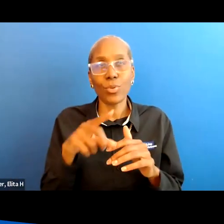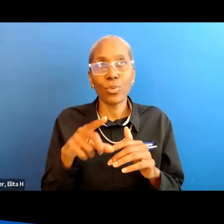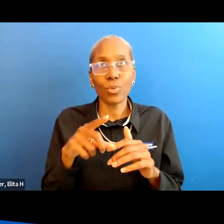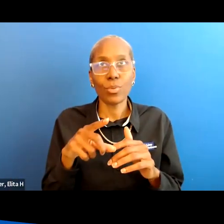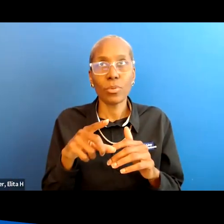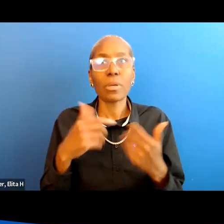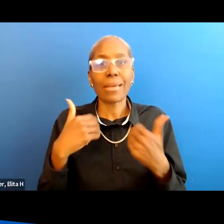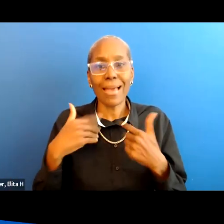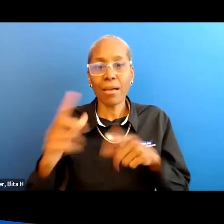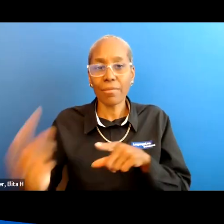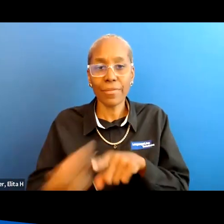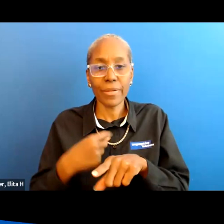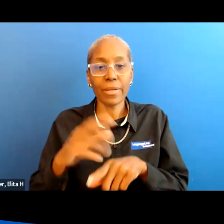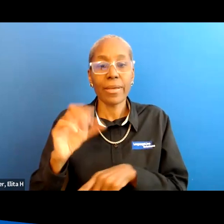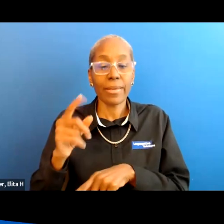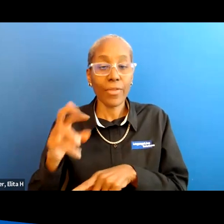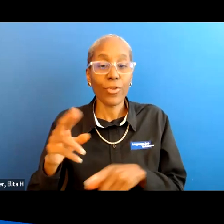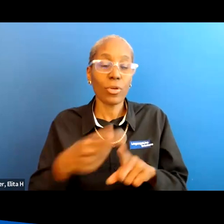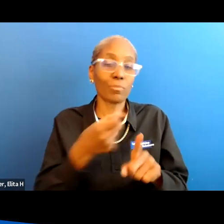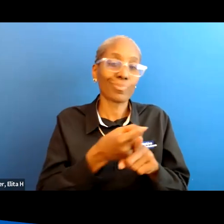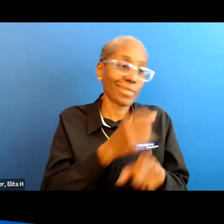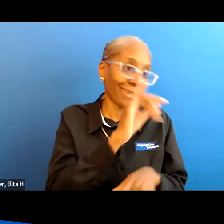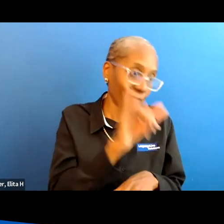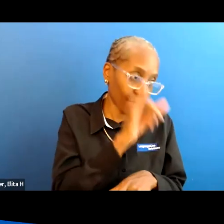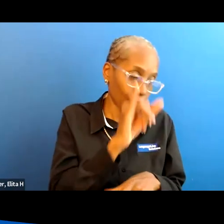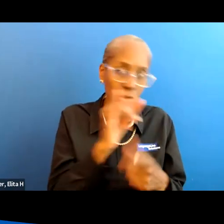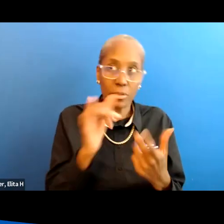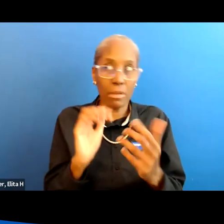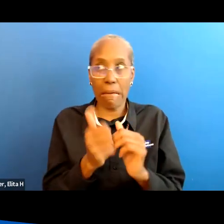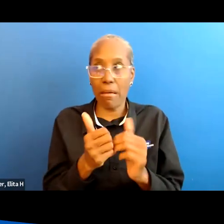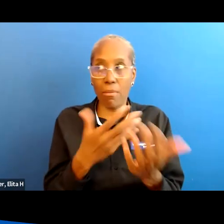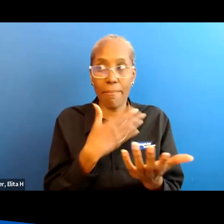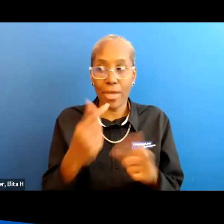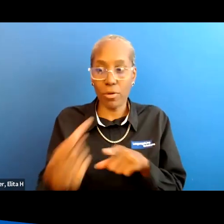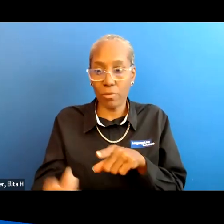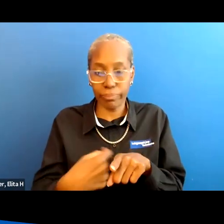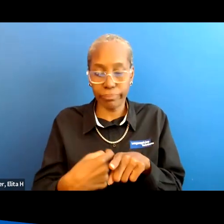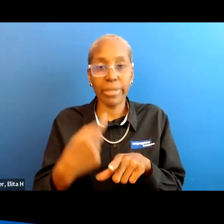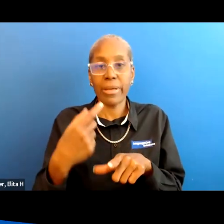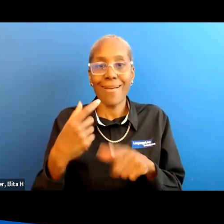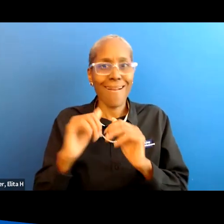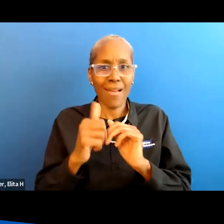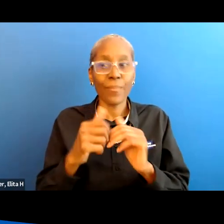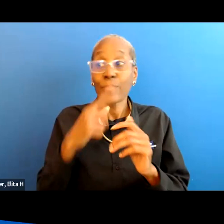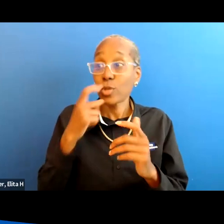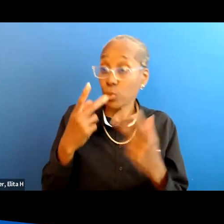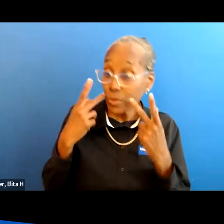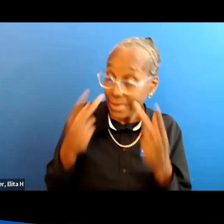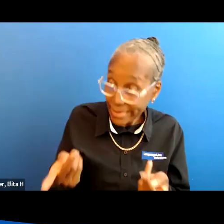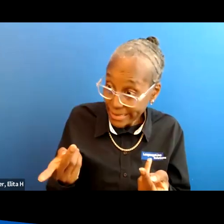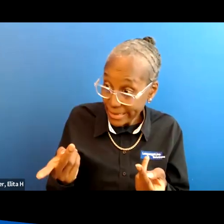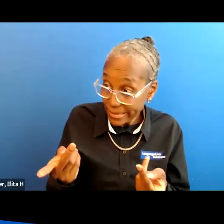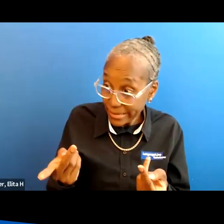have a catheter and you're getting infections then how how can i get a better catheter you know just because you see something